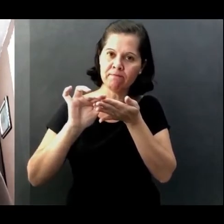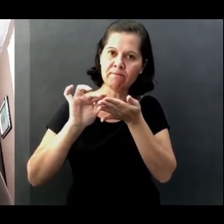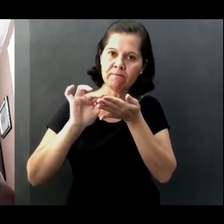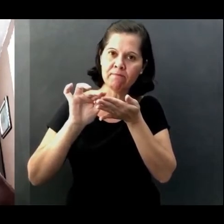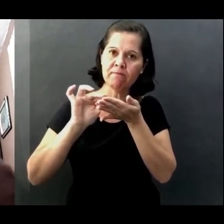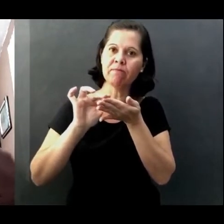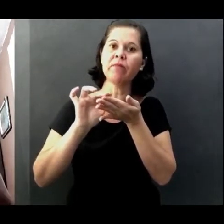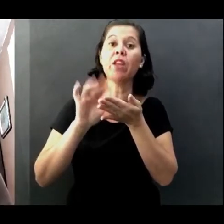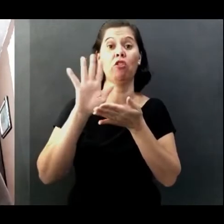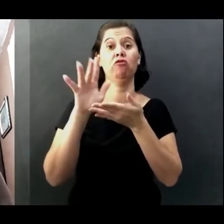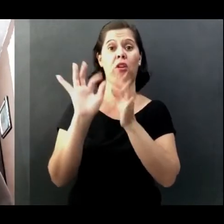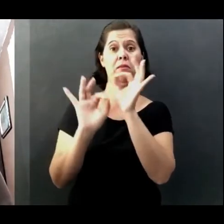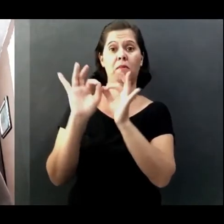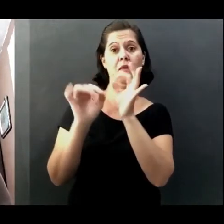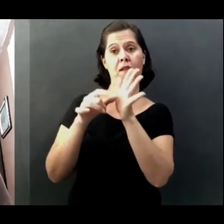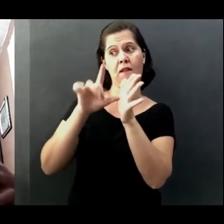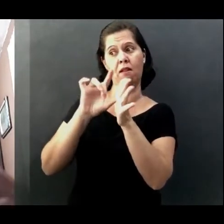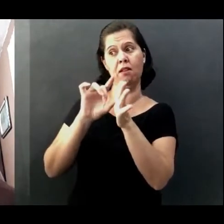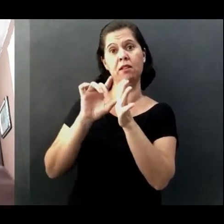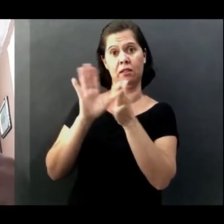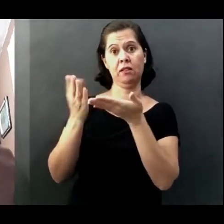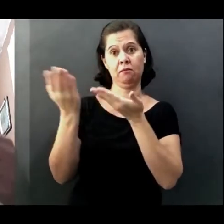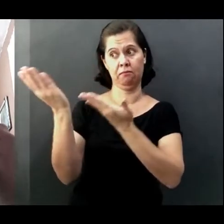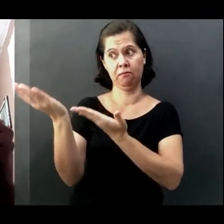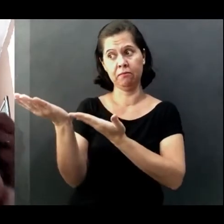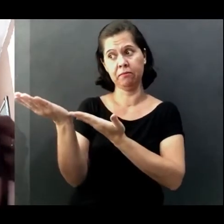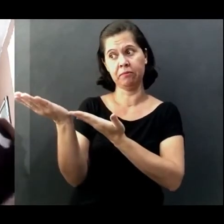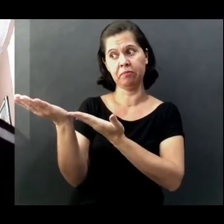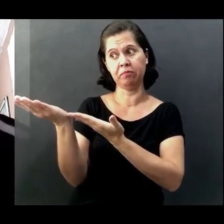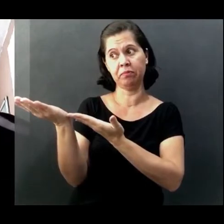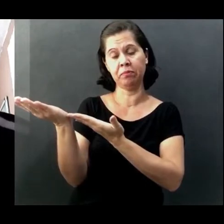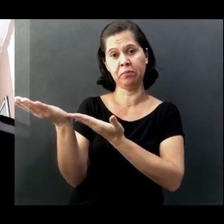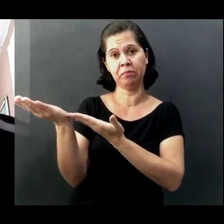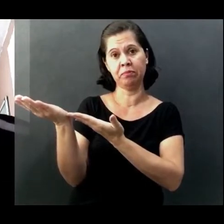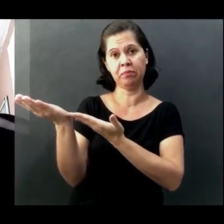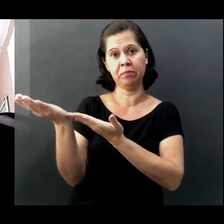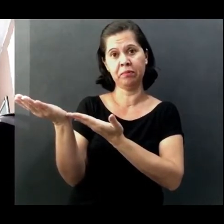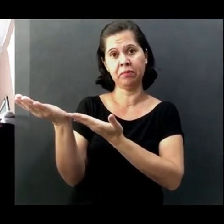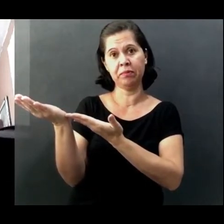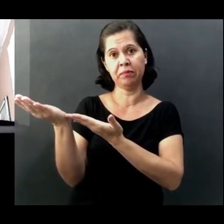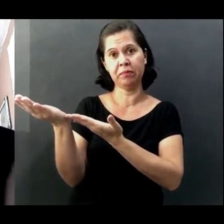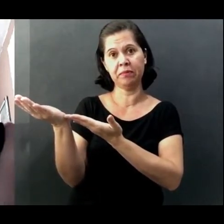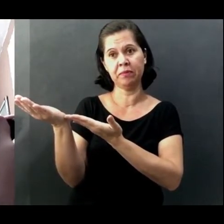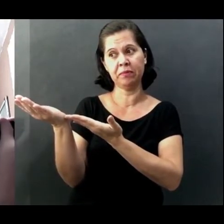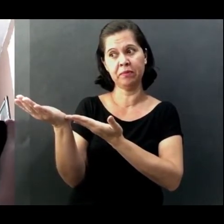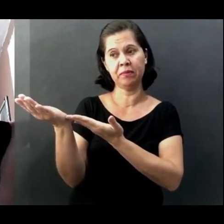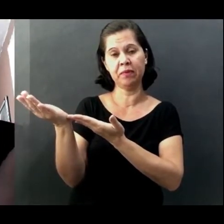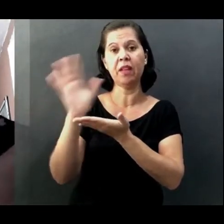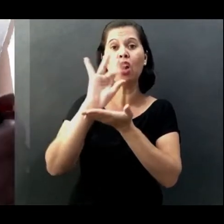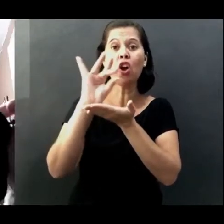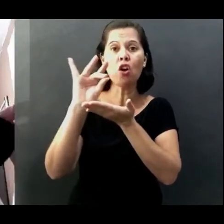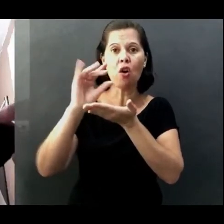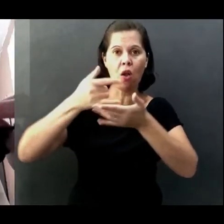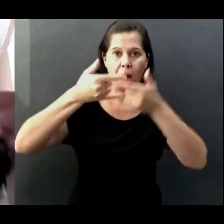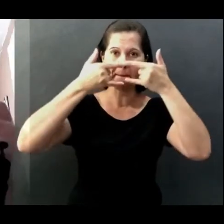I've done a part here, for example, in the mask, here inside it. Then you stick it in here and then